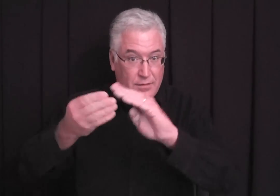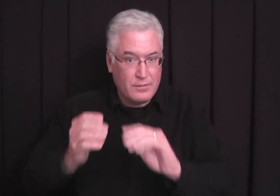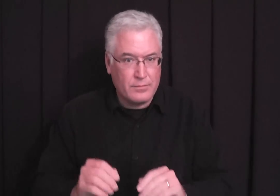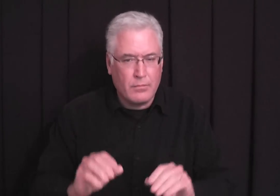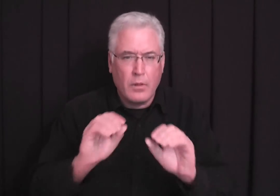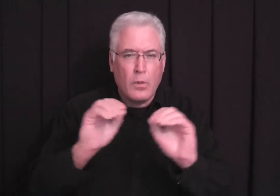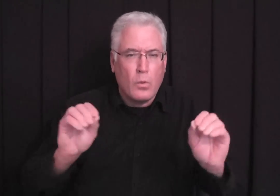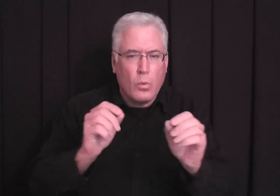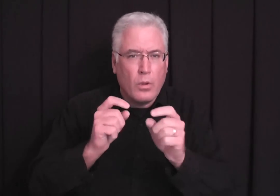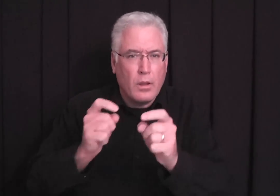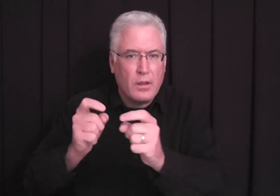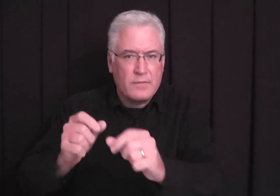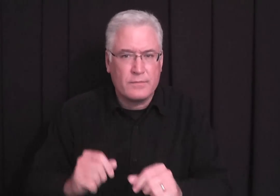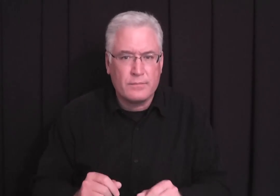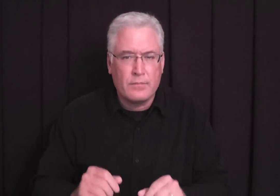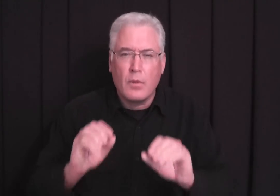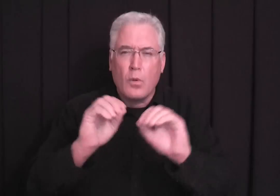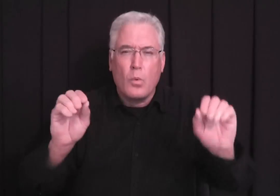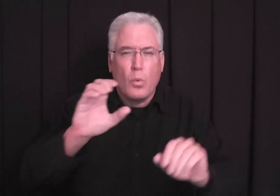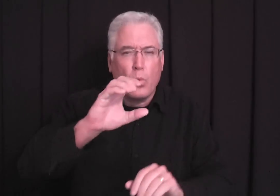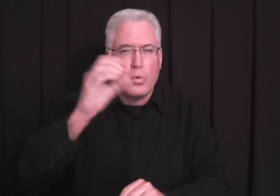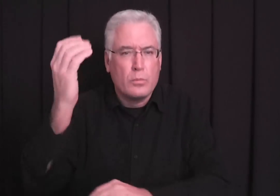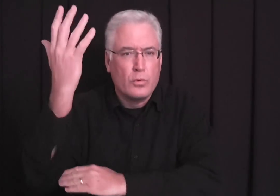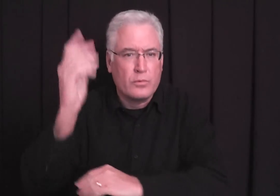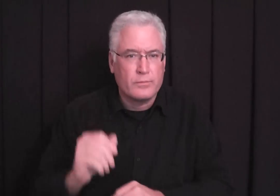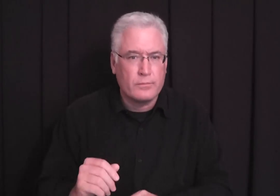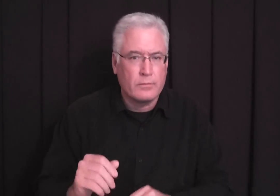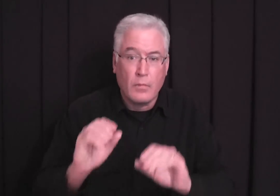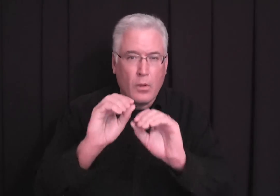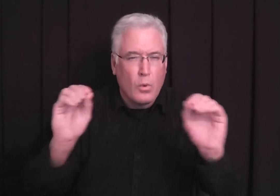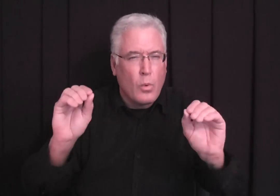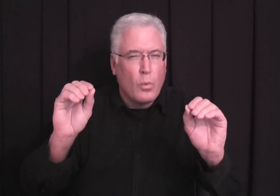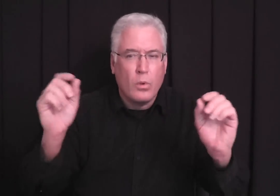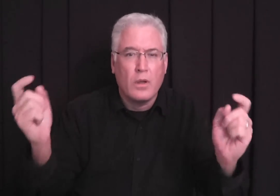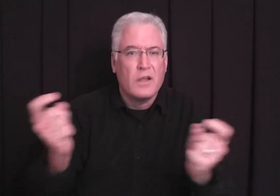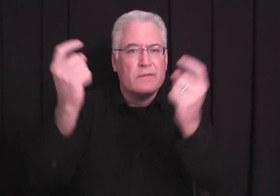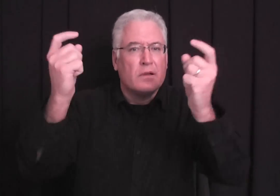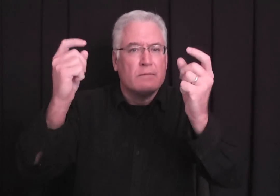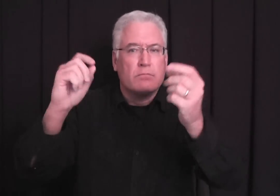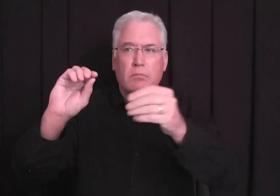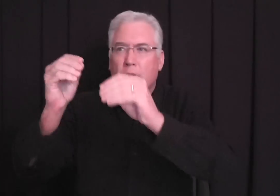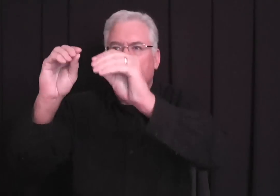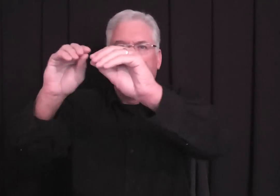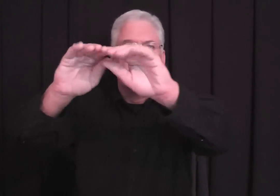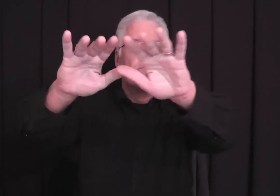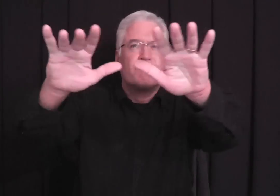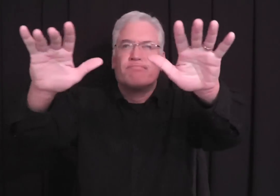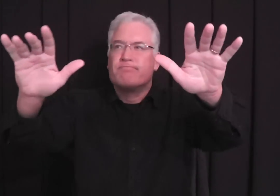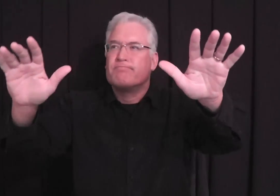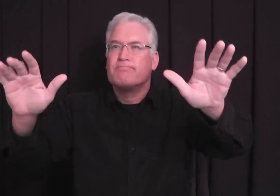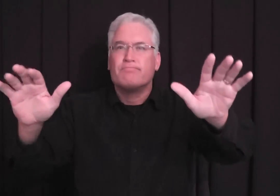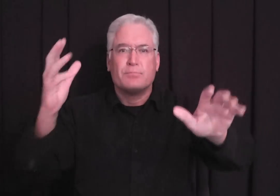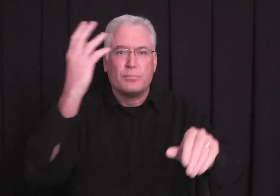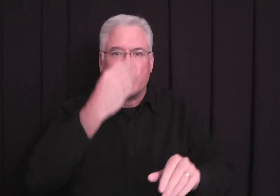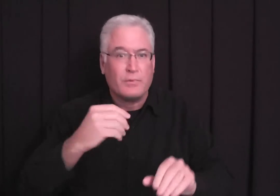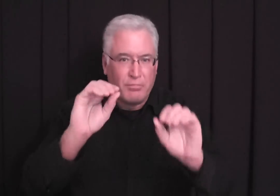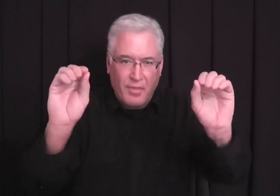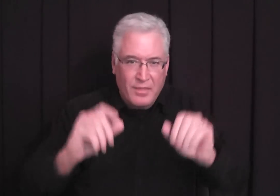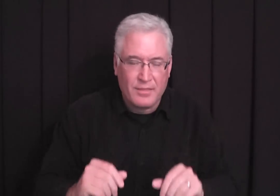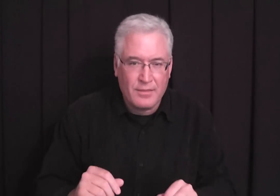Now, that night in Bethlehem, there were no gifts. There was no Christmas tree, no big celebrations with beautiful